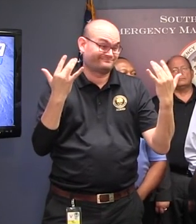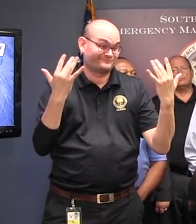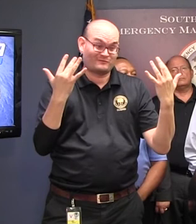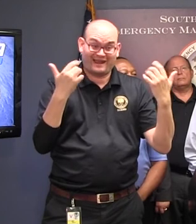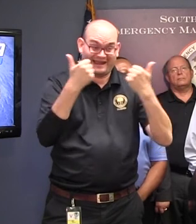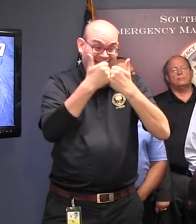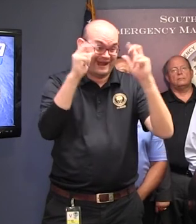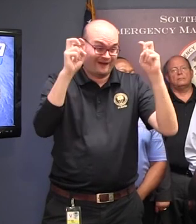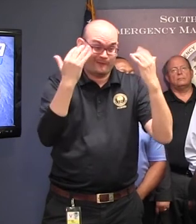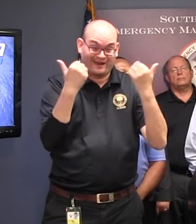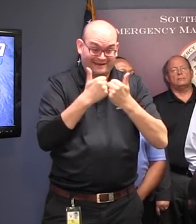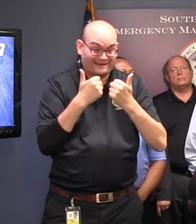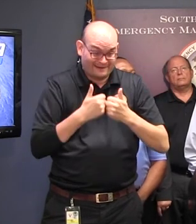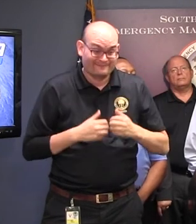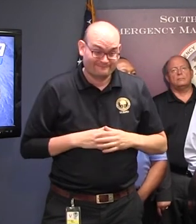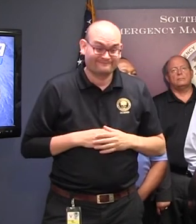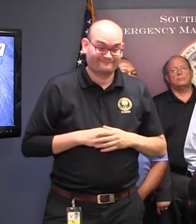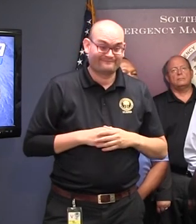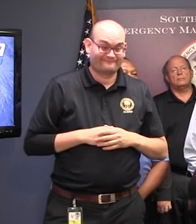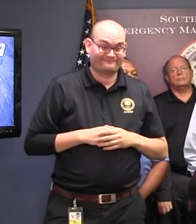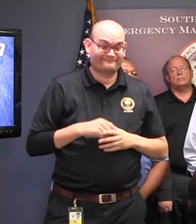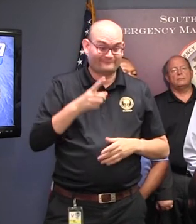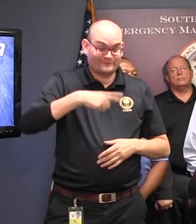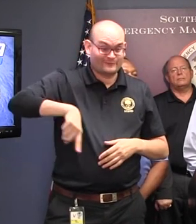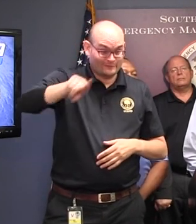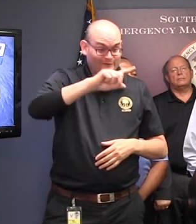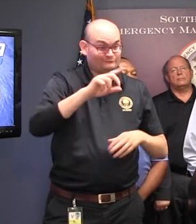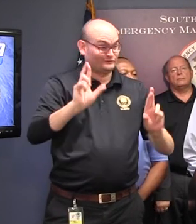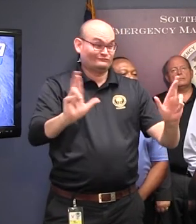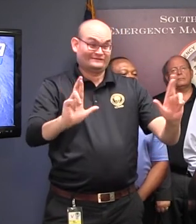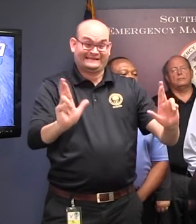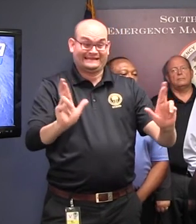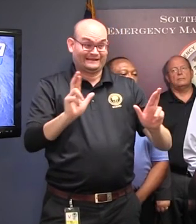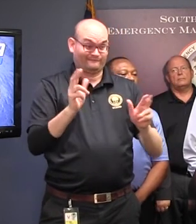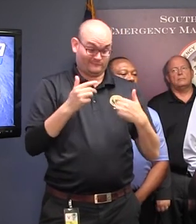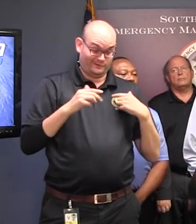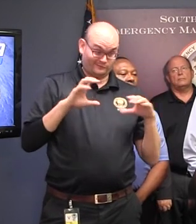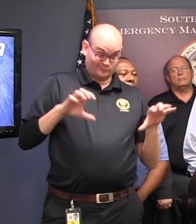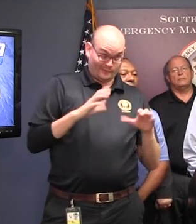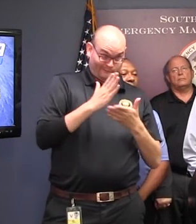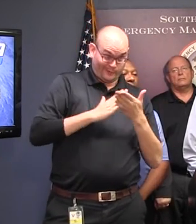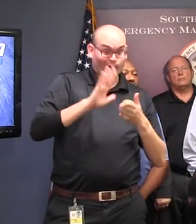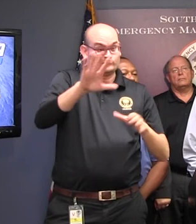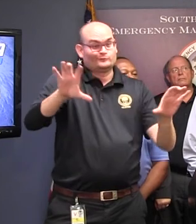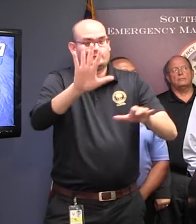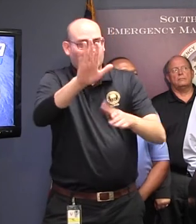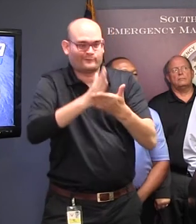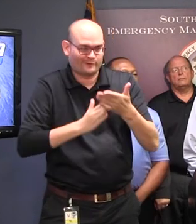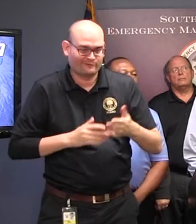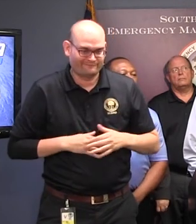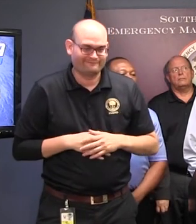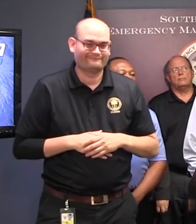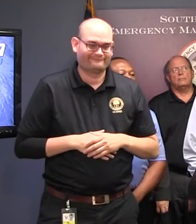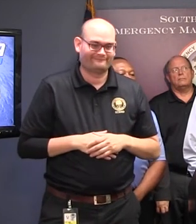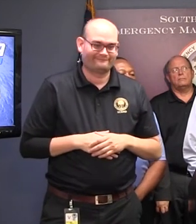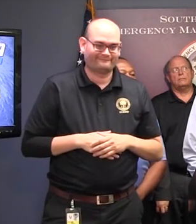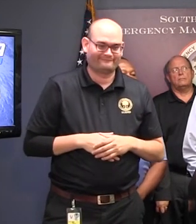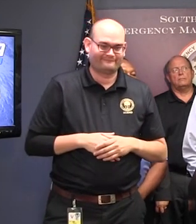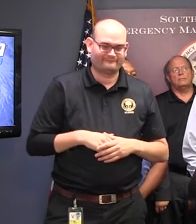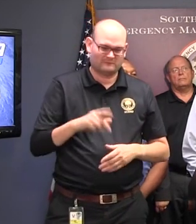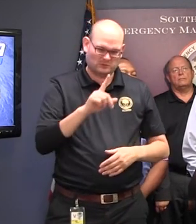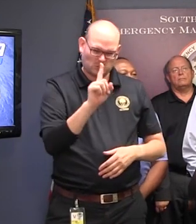Everyone else should take that same kind of precaution. And where can people park their cars at higher ground? Will there be garages made available?